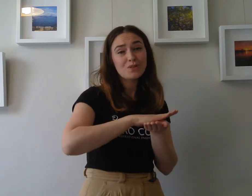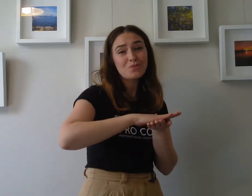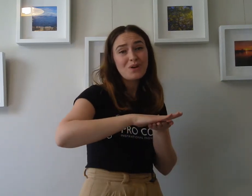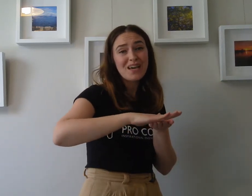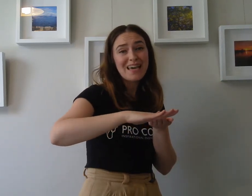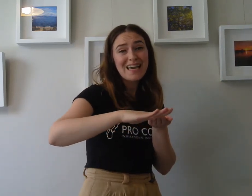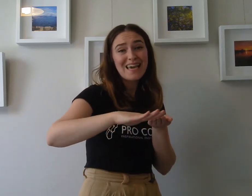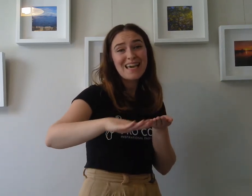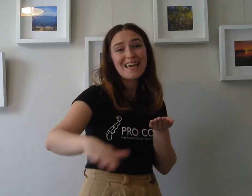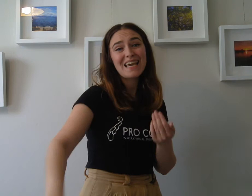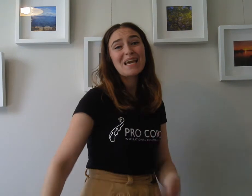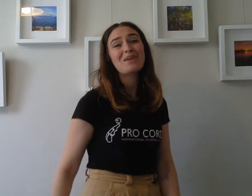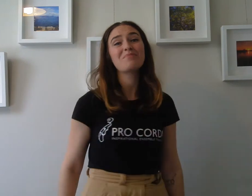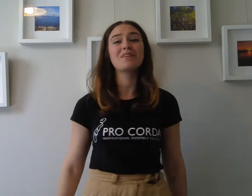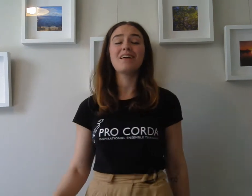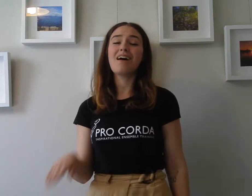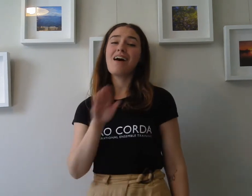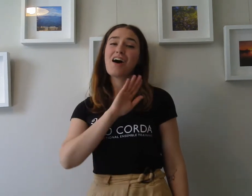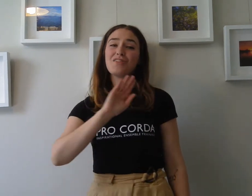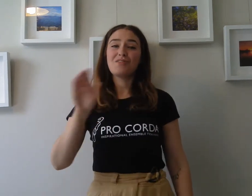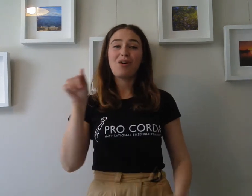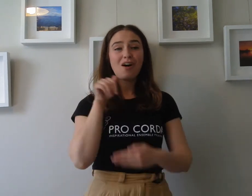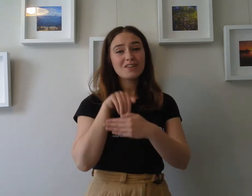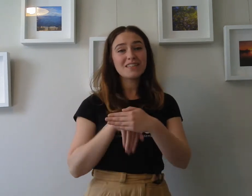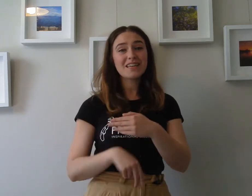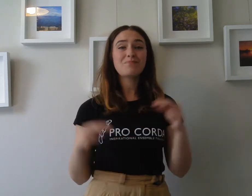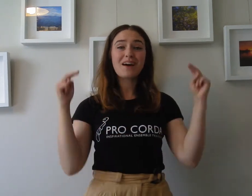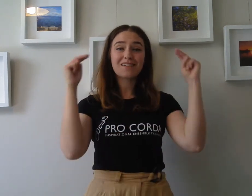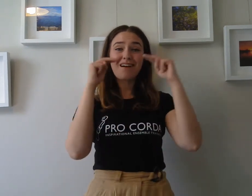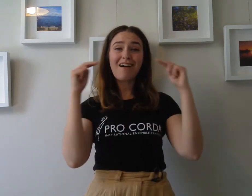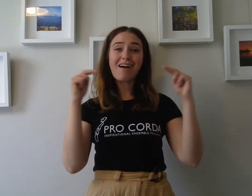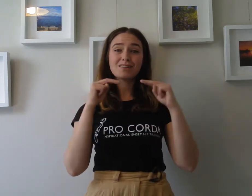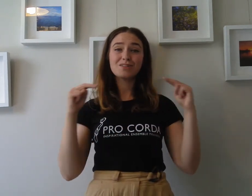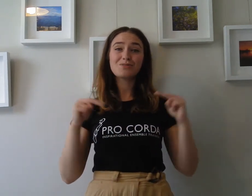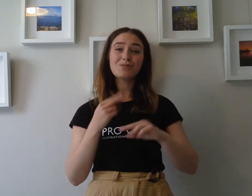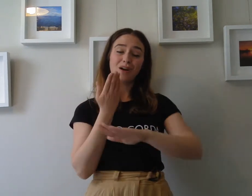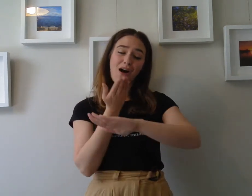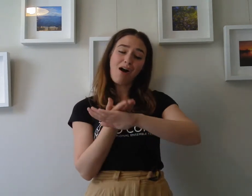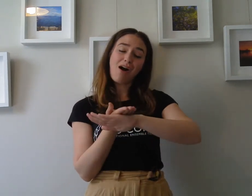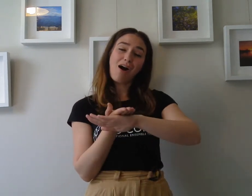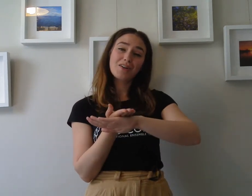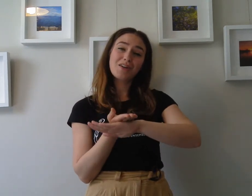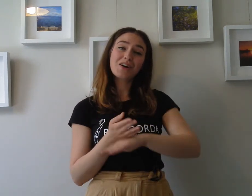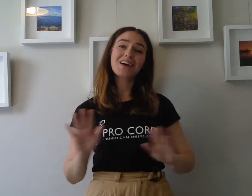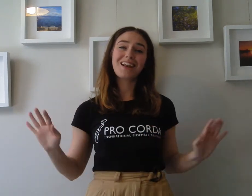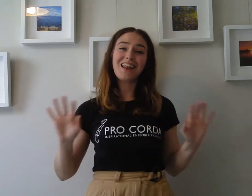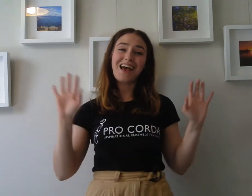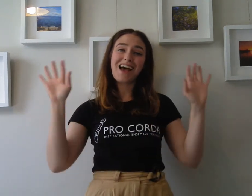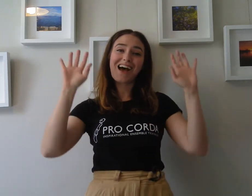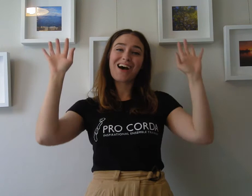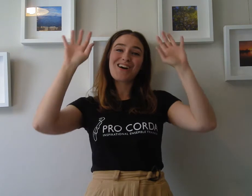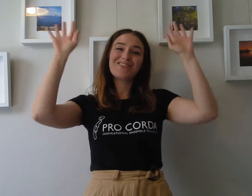see Not in my castle on a cloud